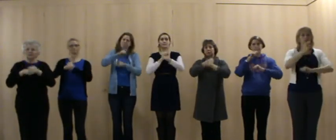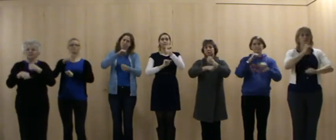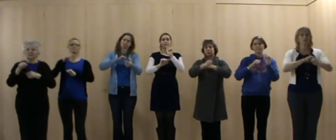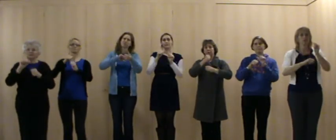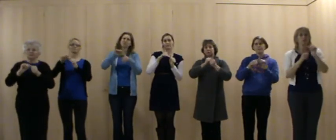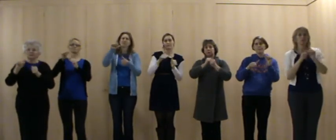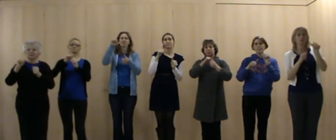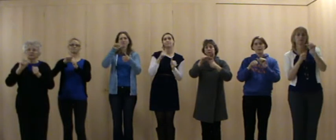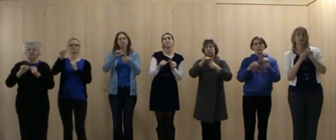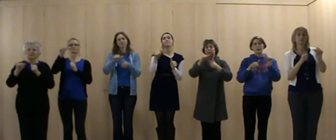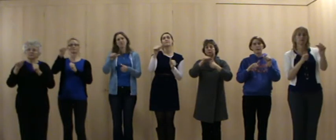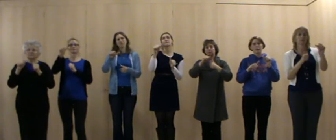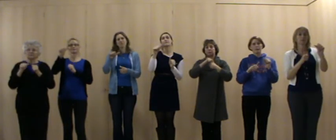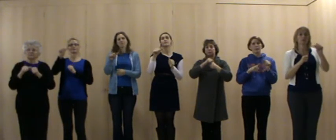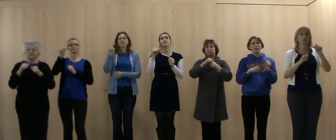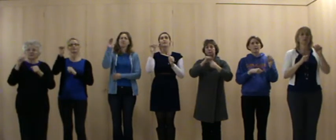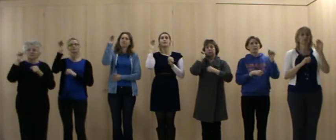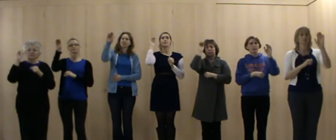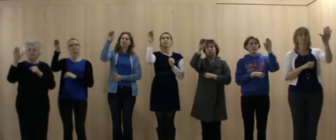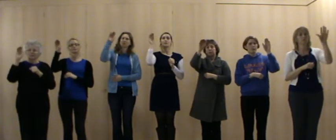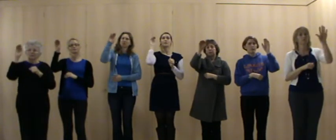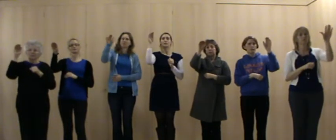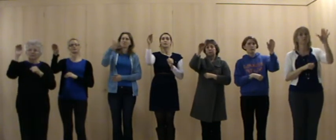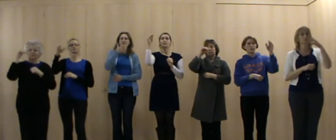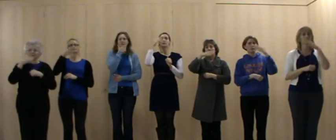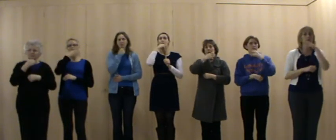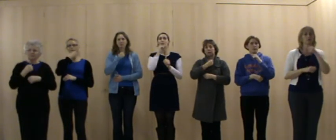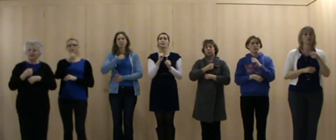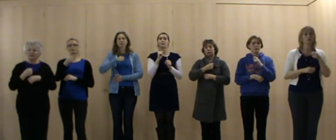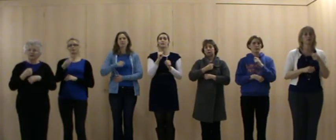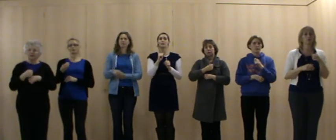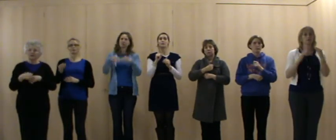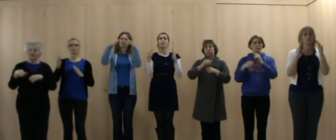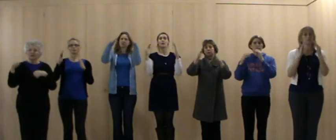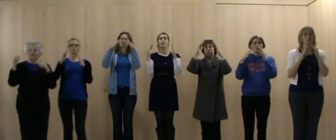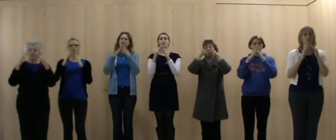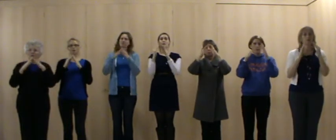inside out till the boys come home. Turn